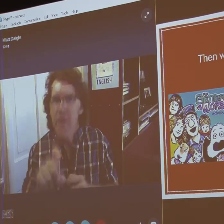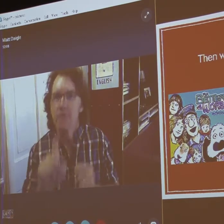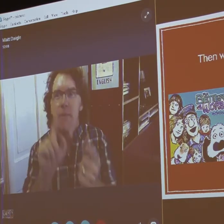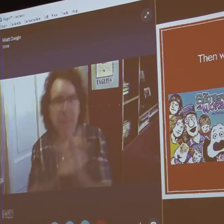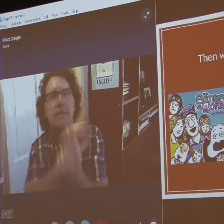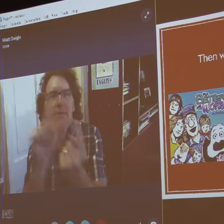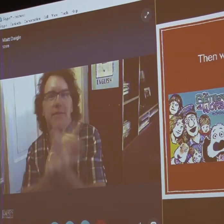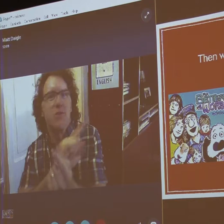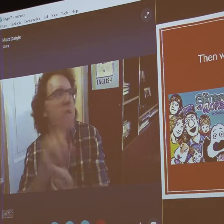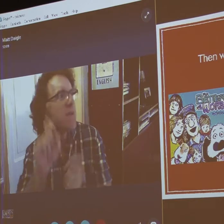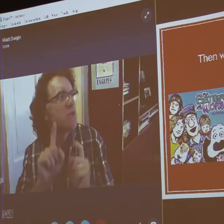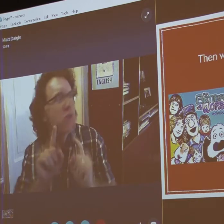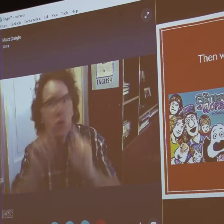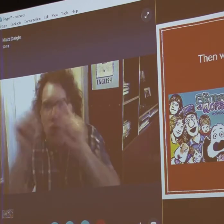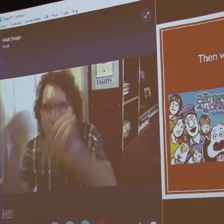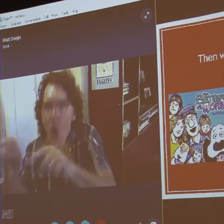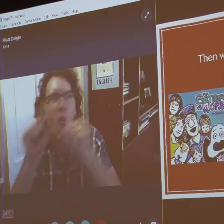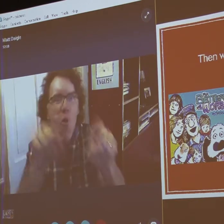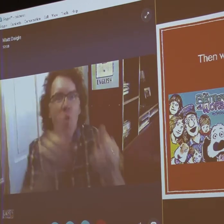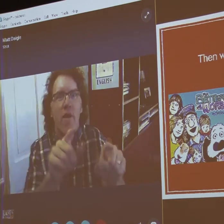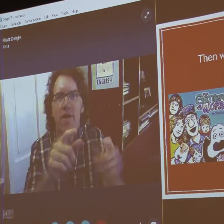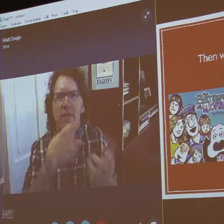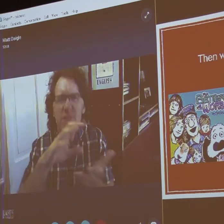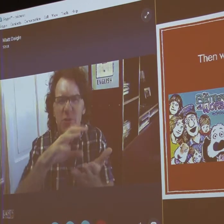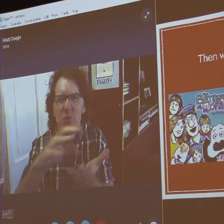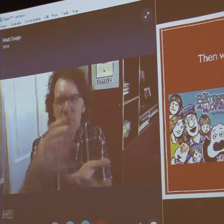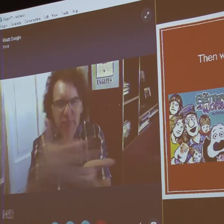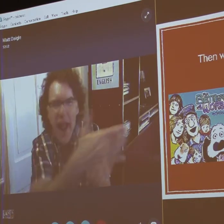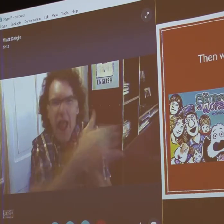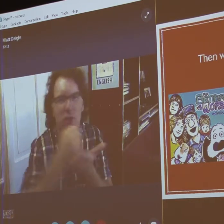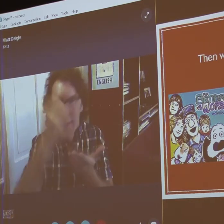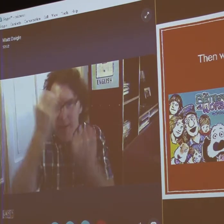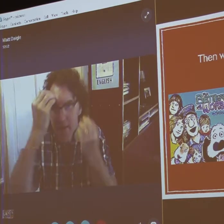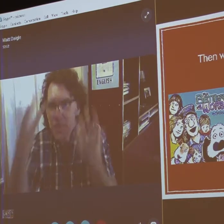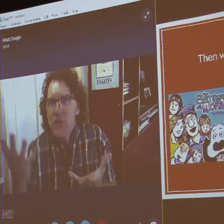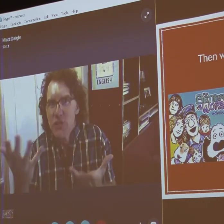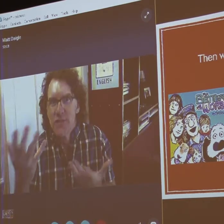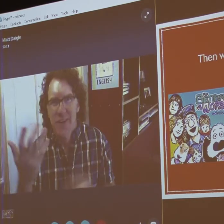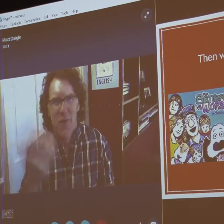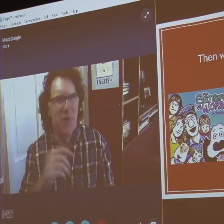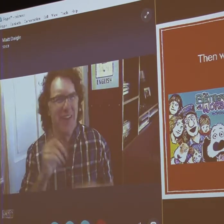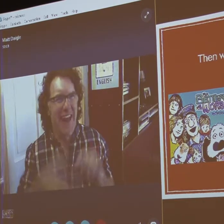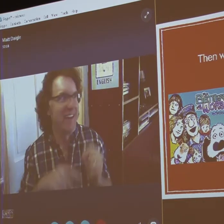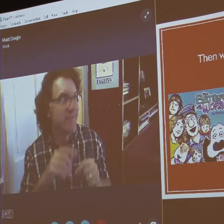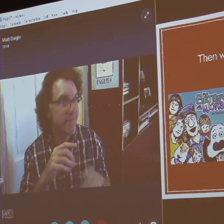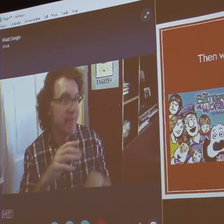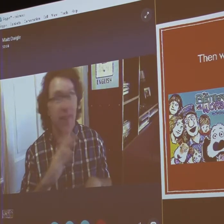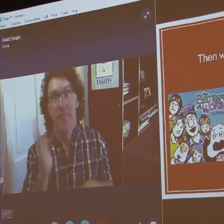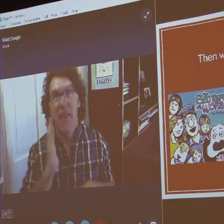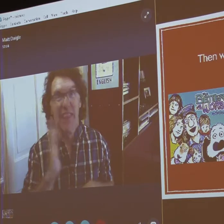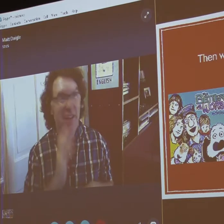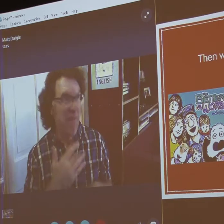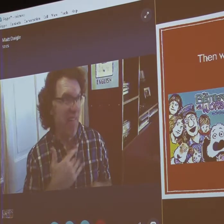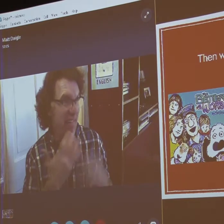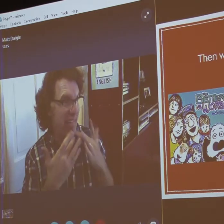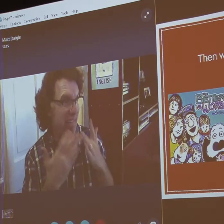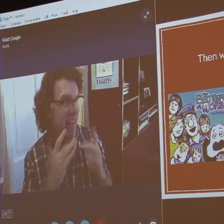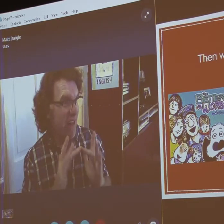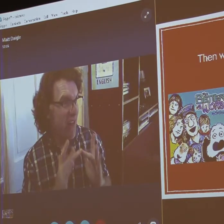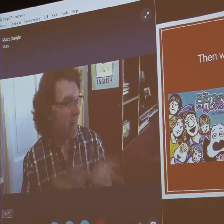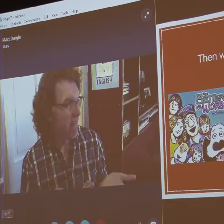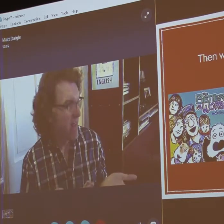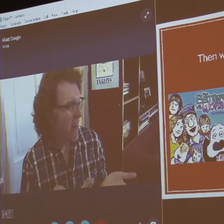And ask them some questions about their life as cartoonists. That's something you do as cartoonists. You go to conventions.